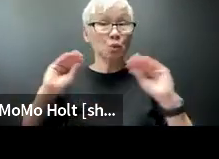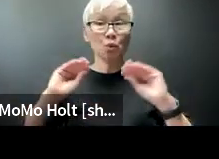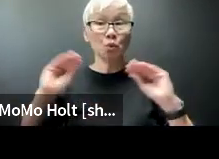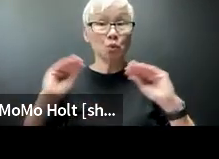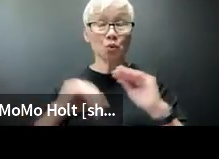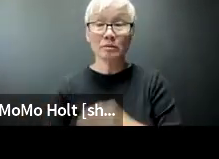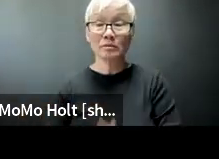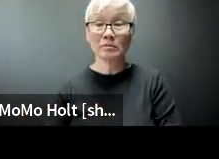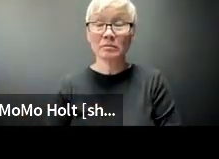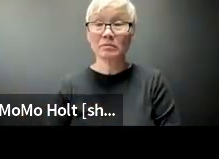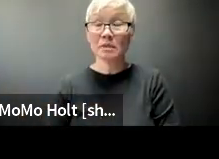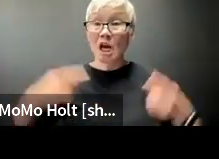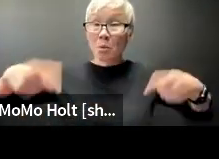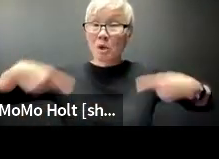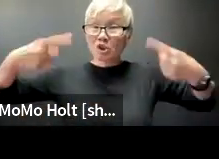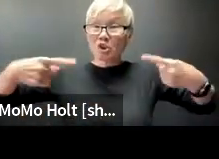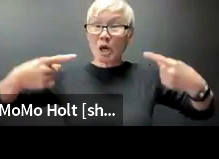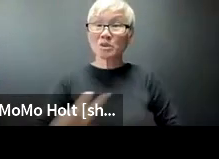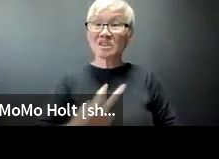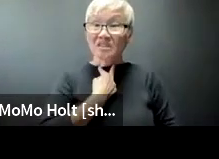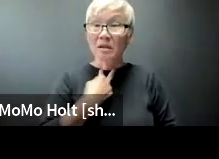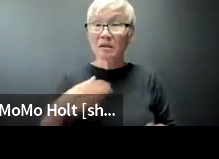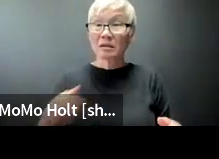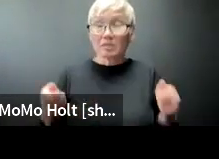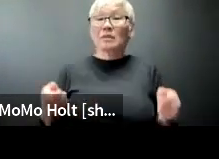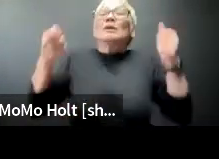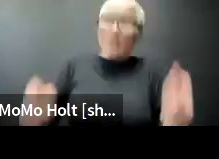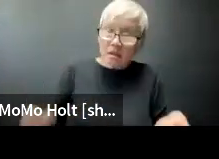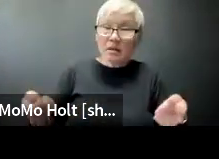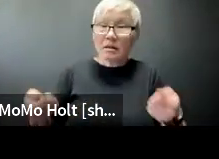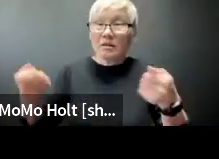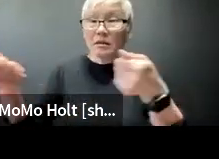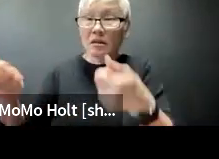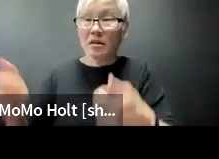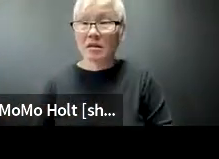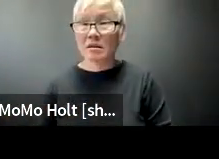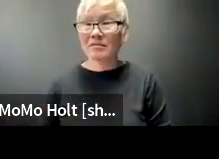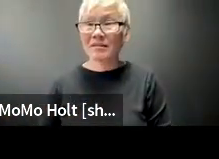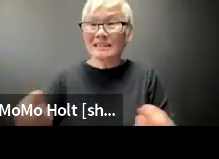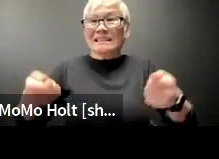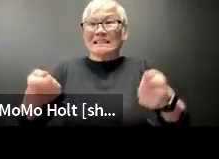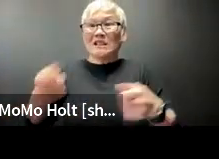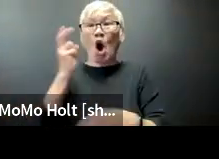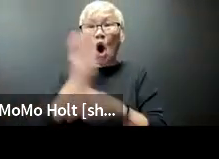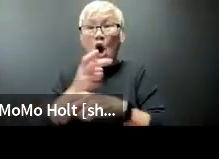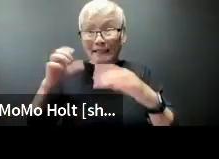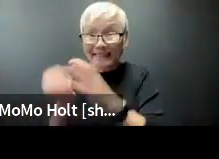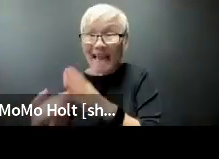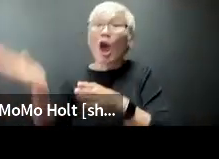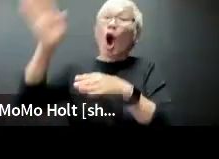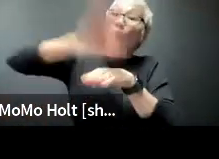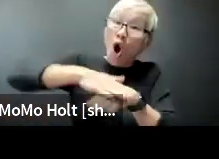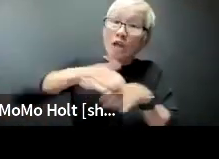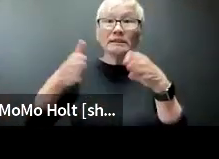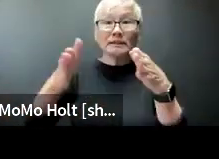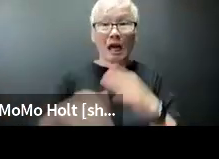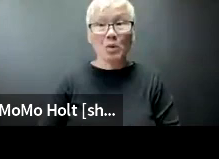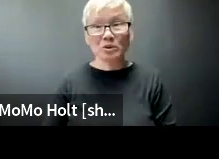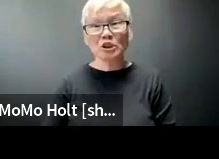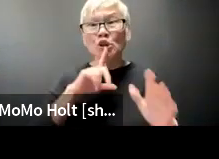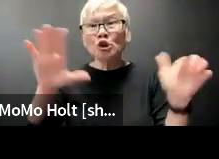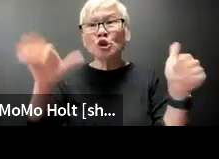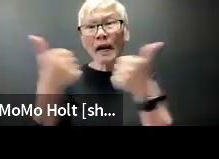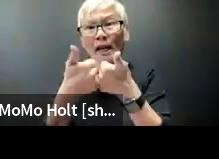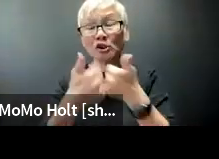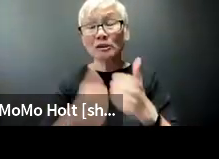back in the day there were no curb cuts so wheelchair users were stuck having to hop up and hop down